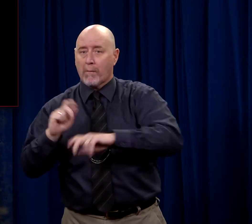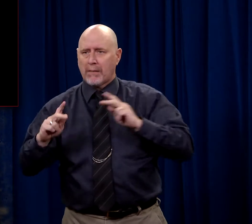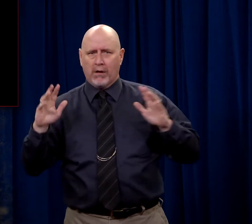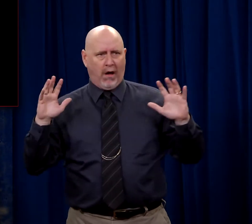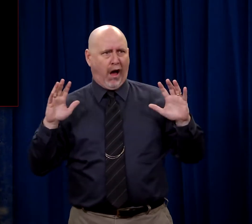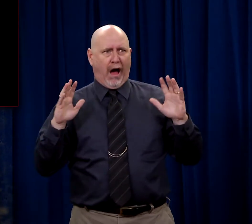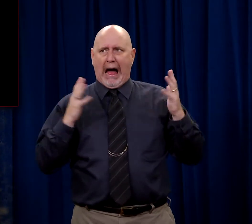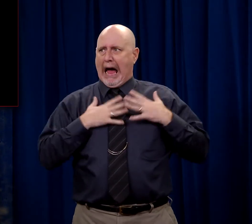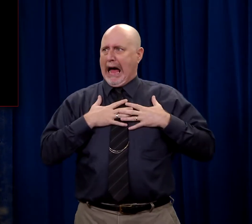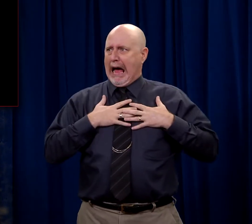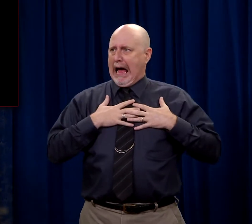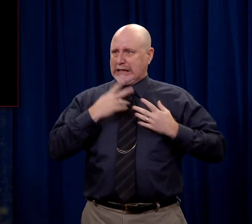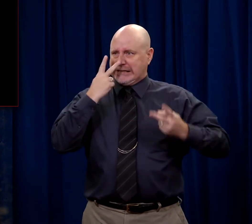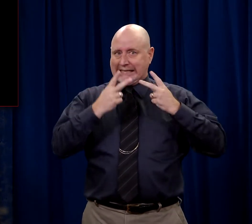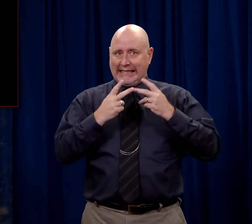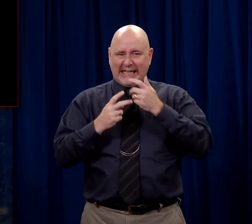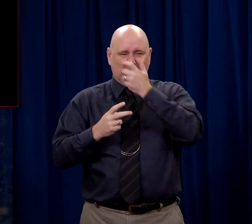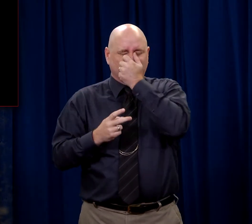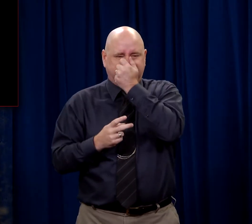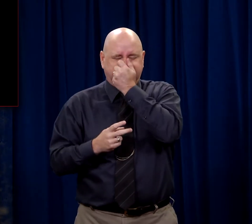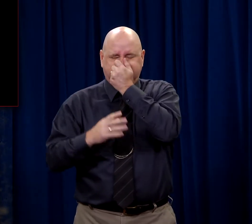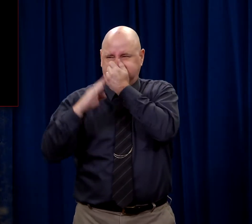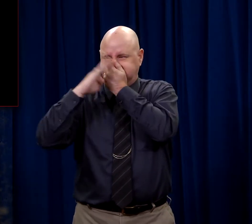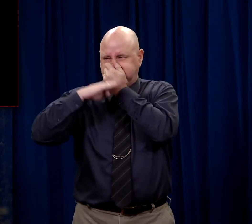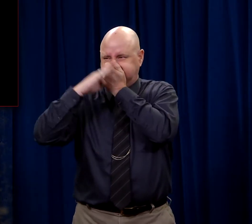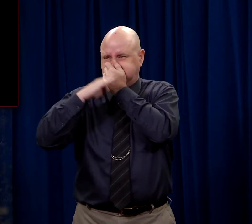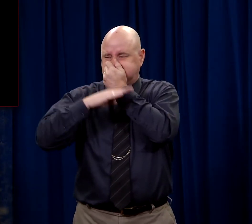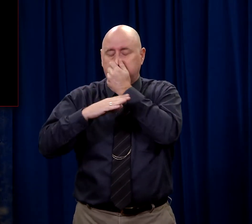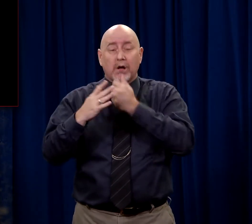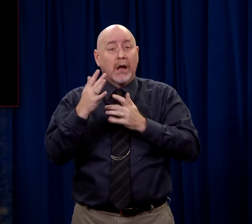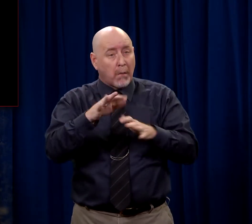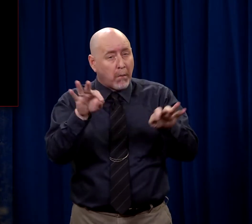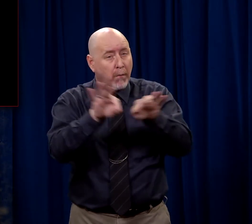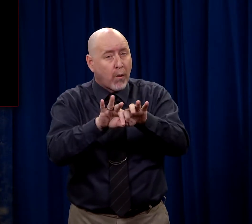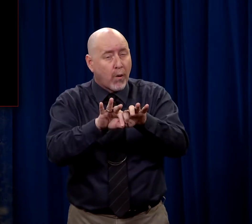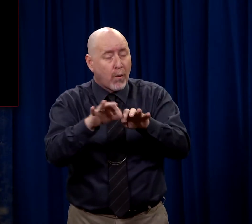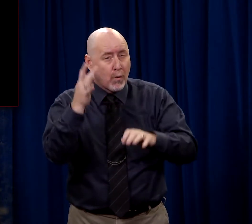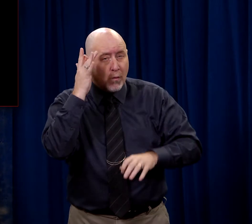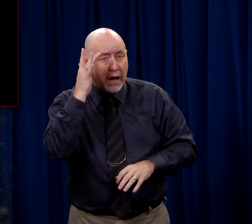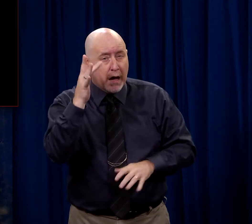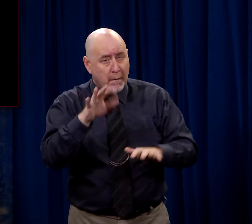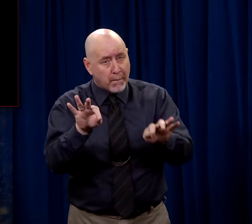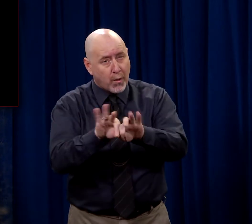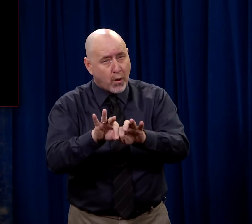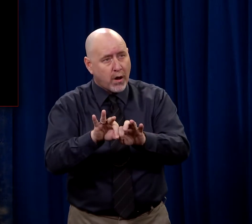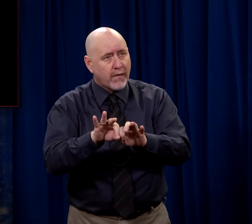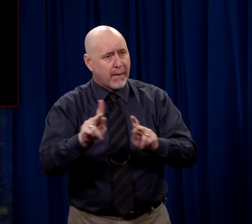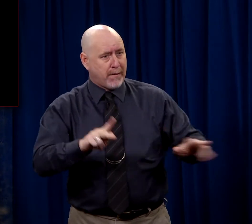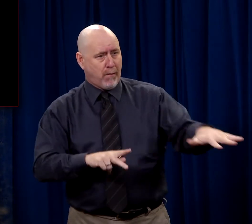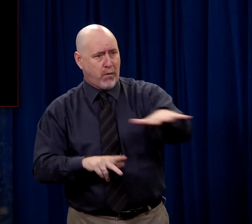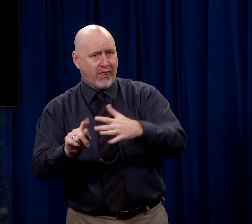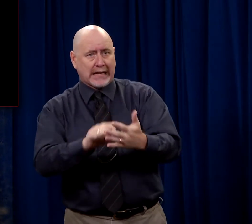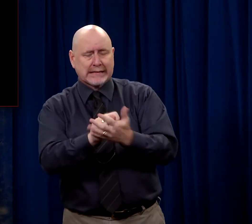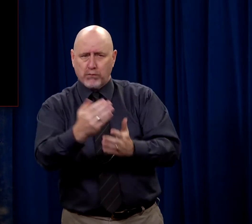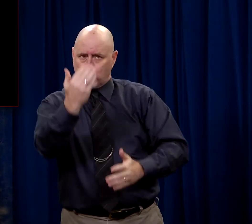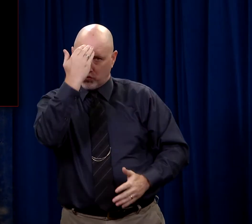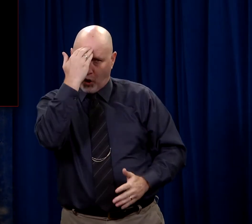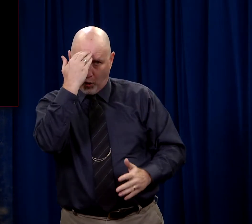And you could see people gasping. could see them covering their noses. And it was important. It was important that people knew that